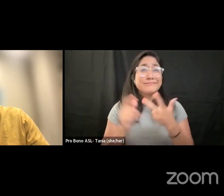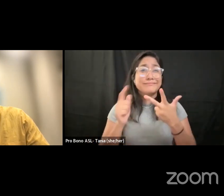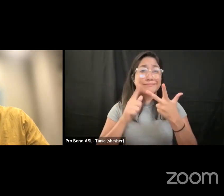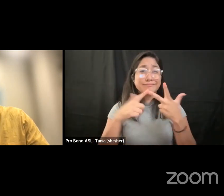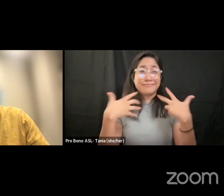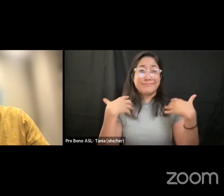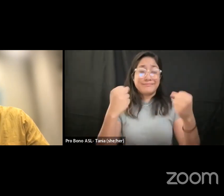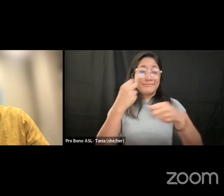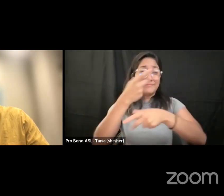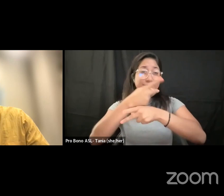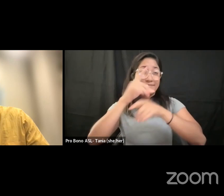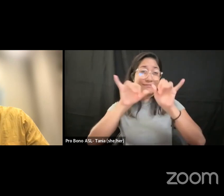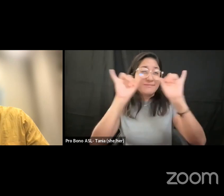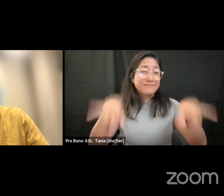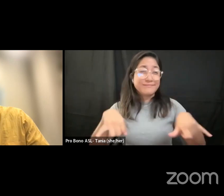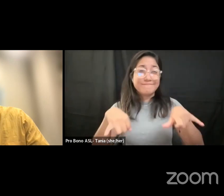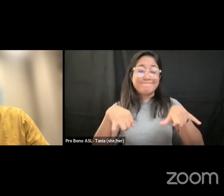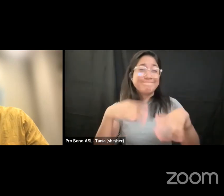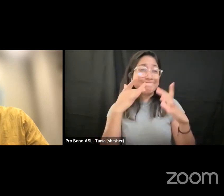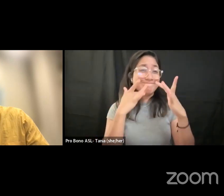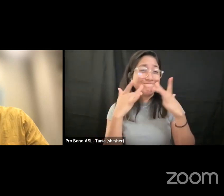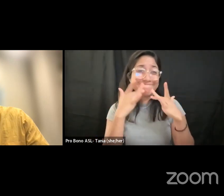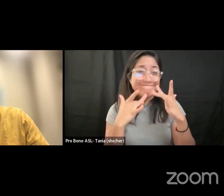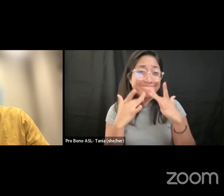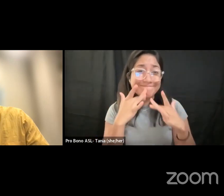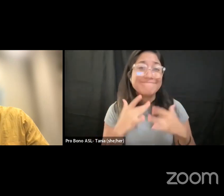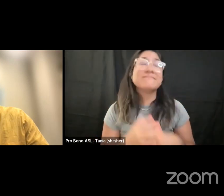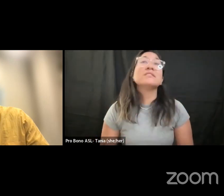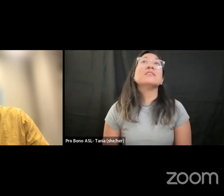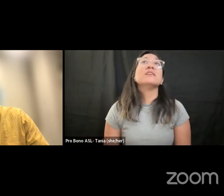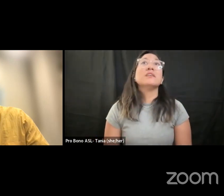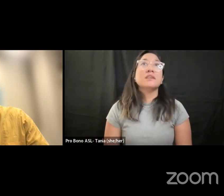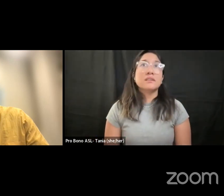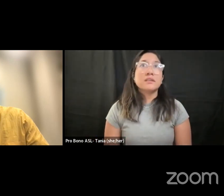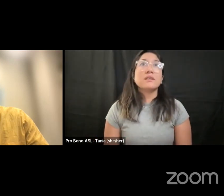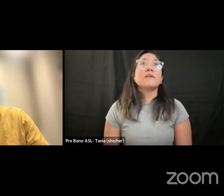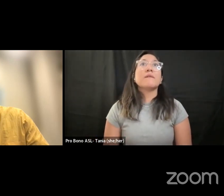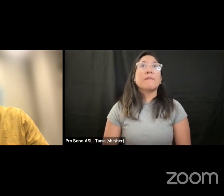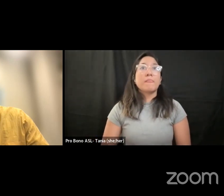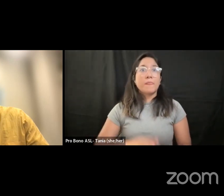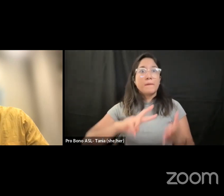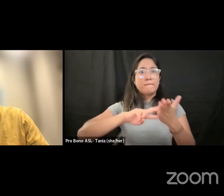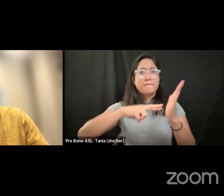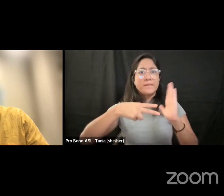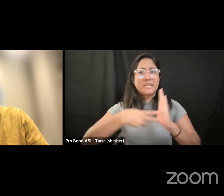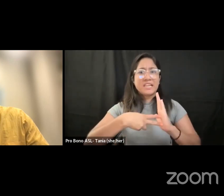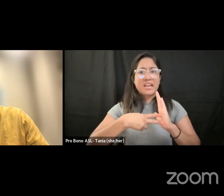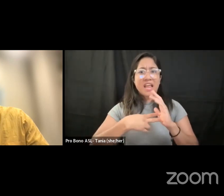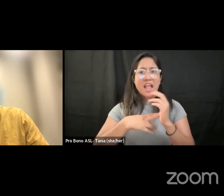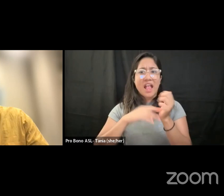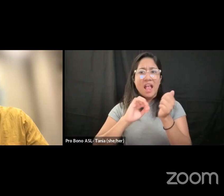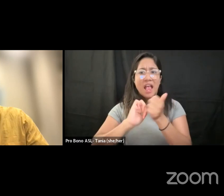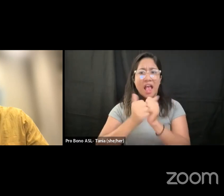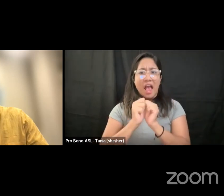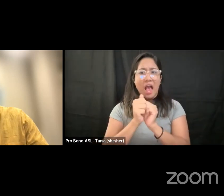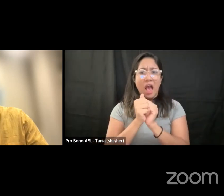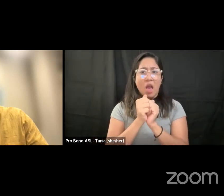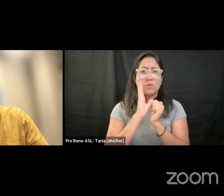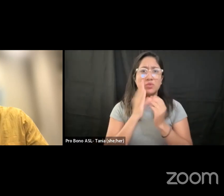and what kind of even health care would you provide to someone who continually exists within a space